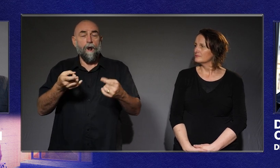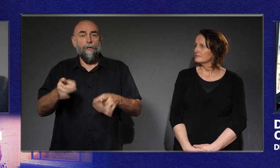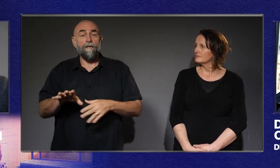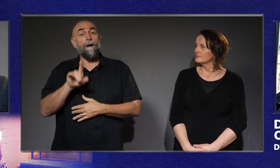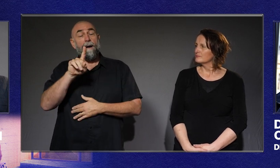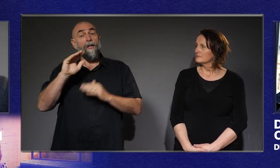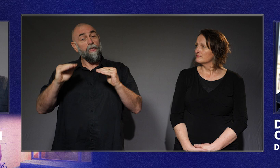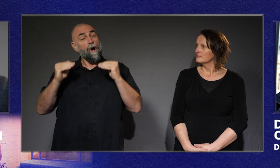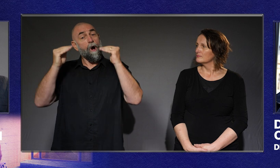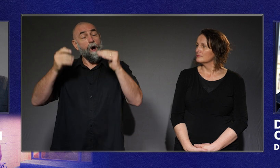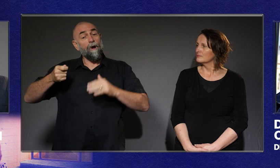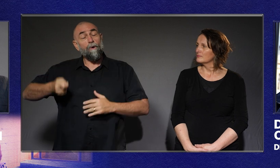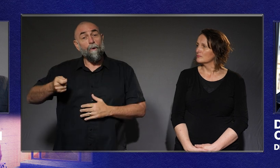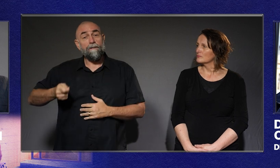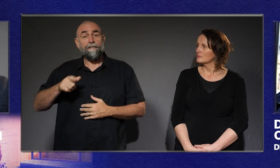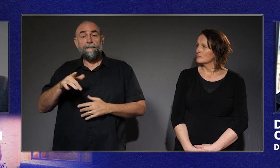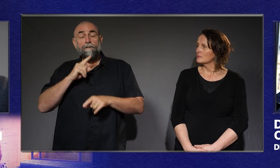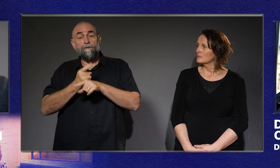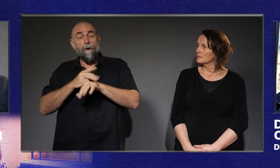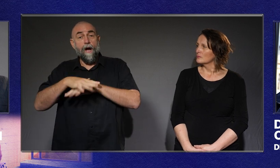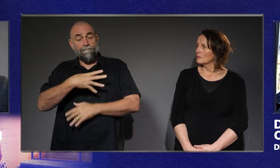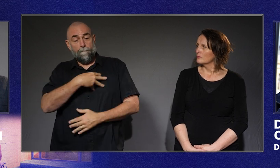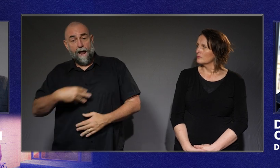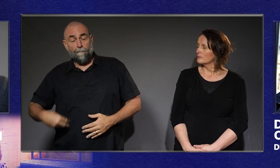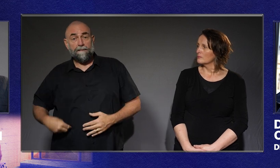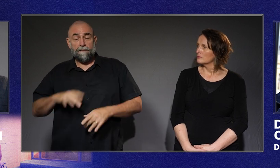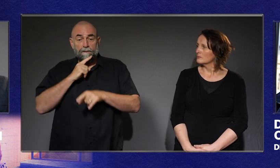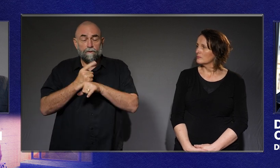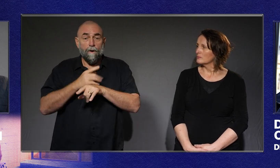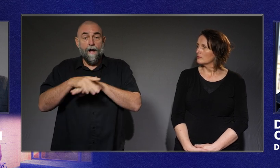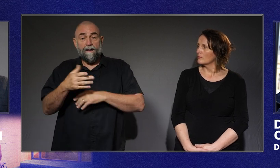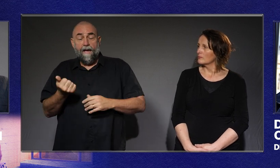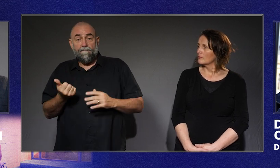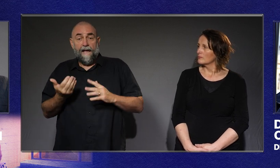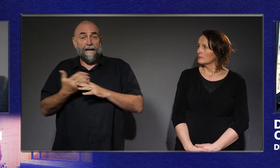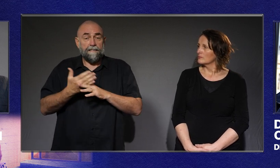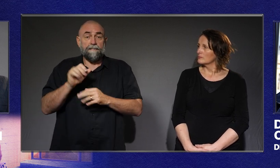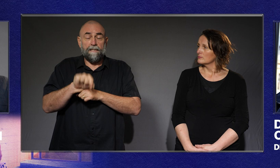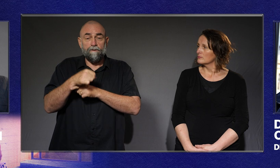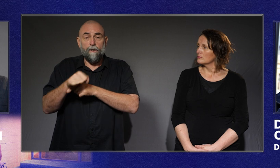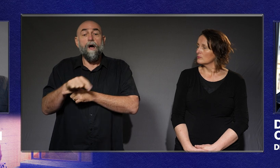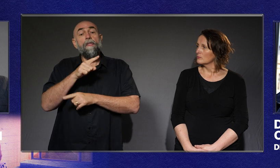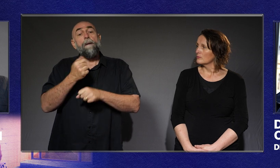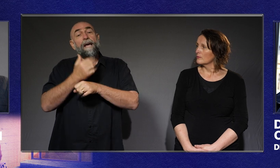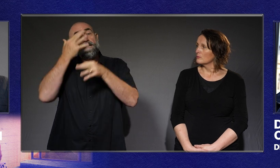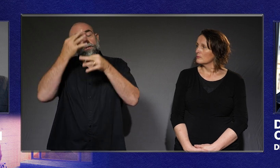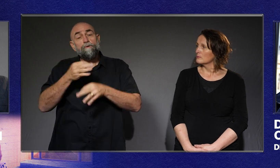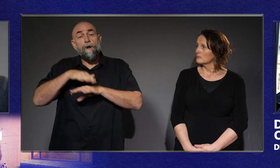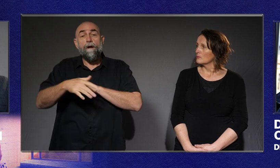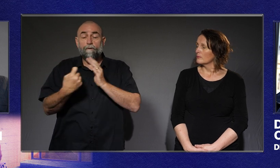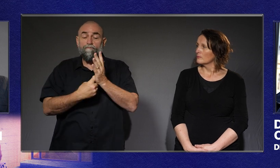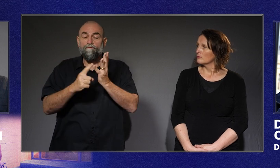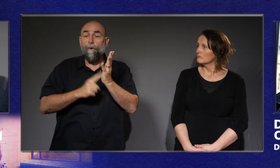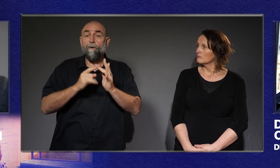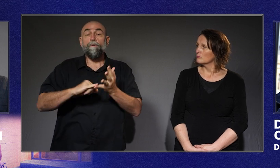was not ruling on whether the Parliament Square development is accessible or not. It was ruling on the very technical